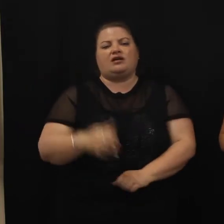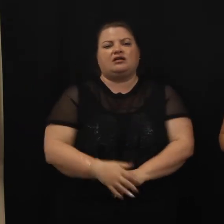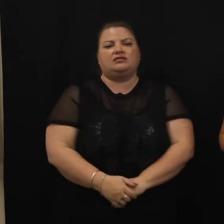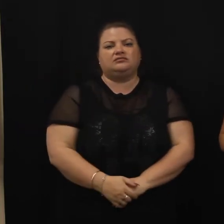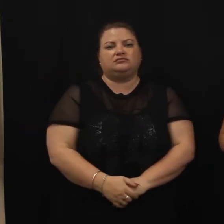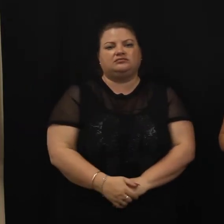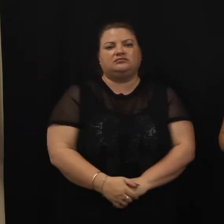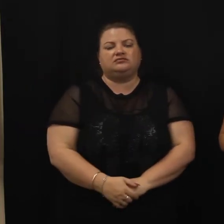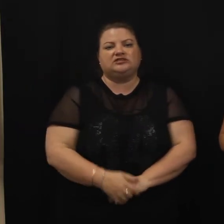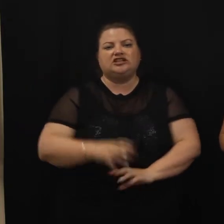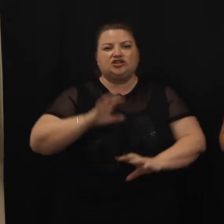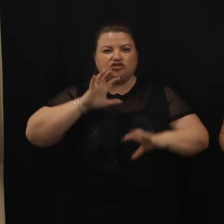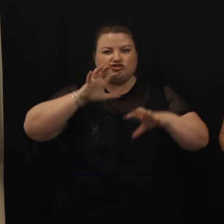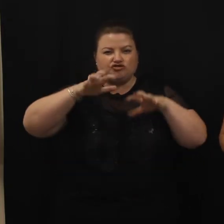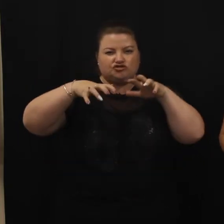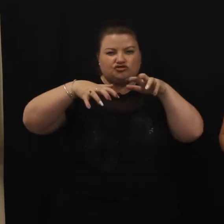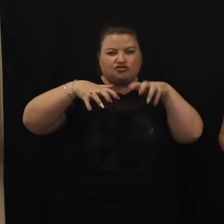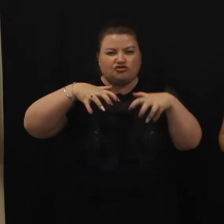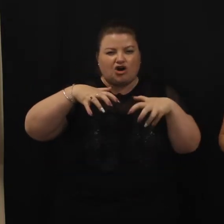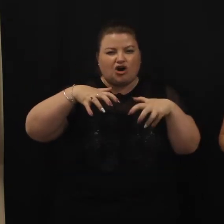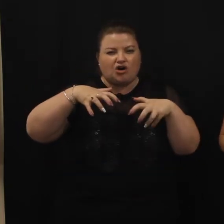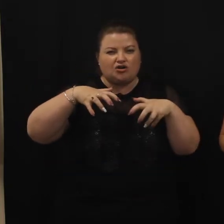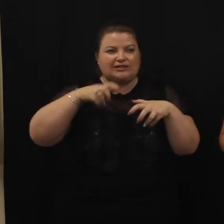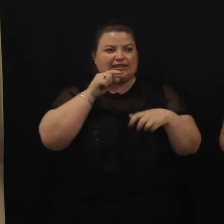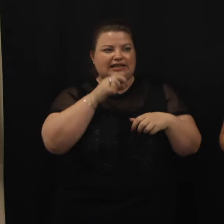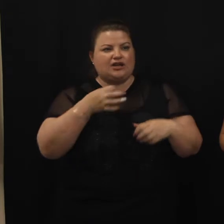waits for a bigger goat.